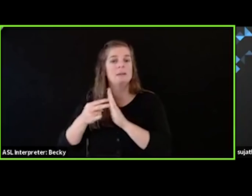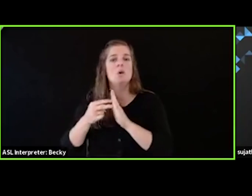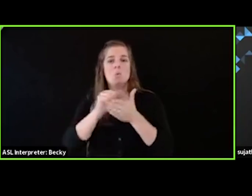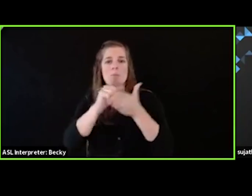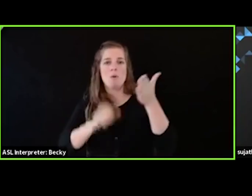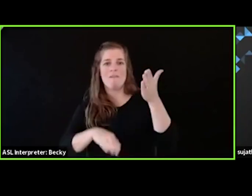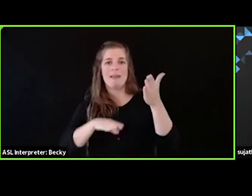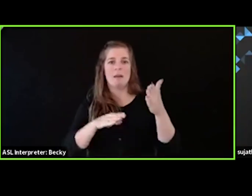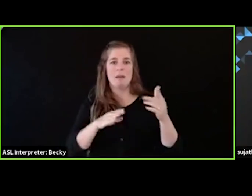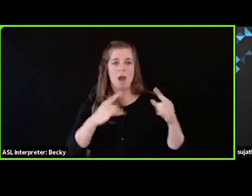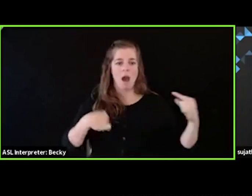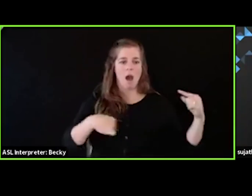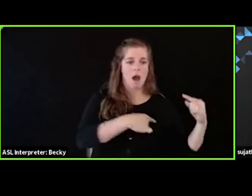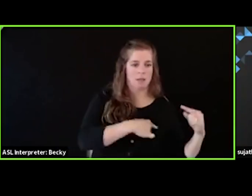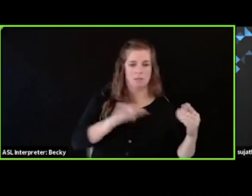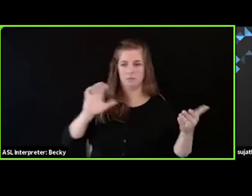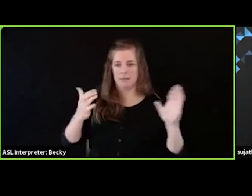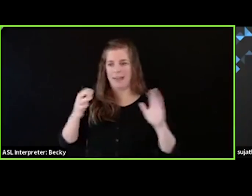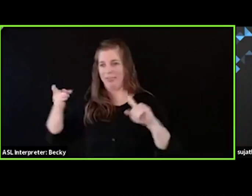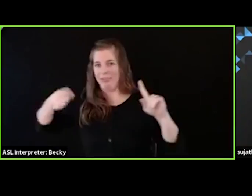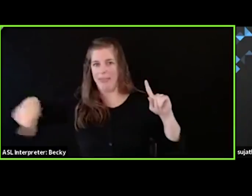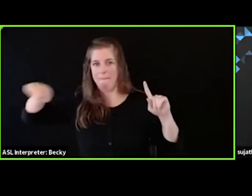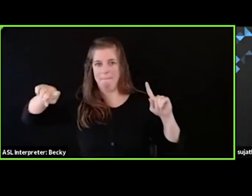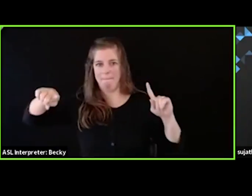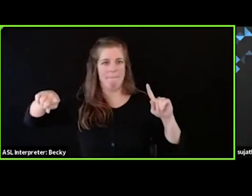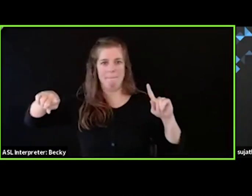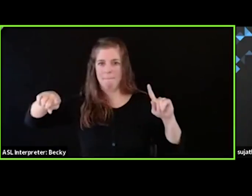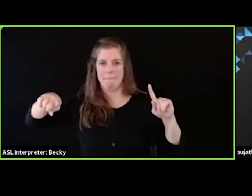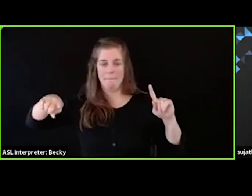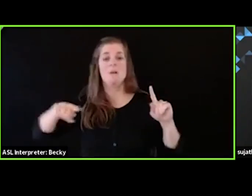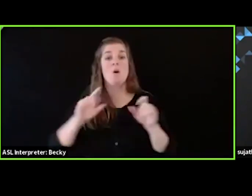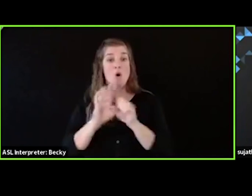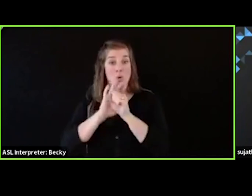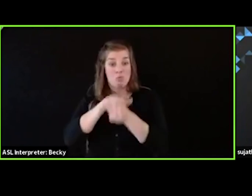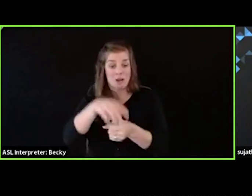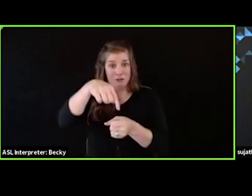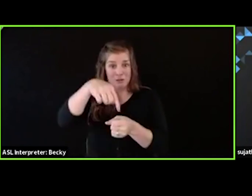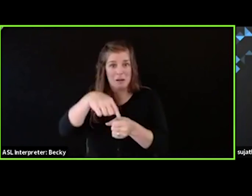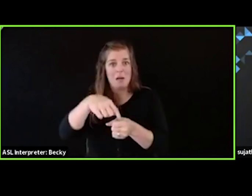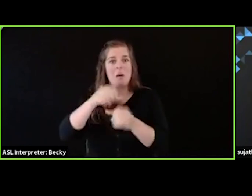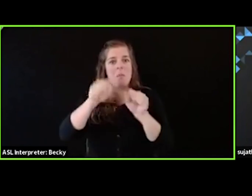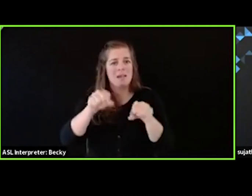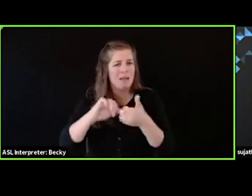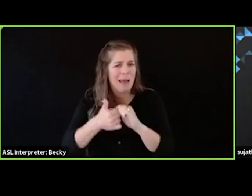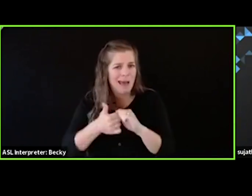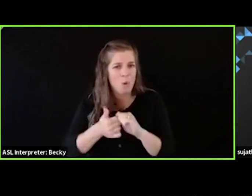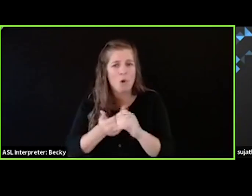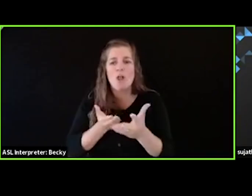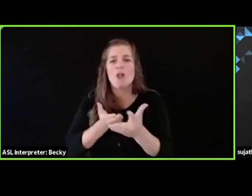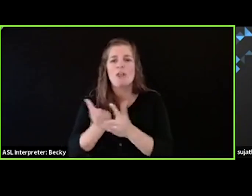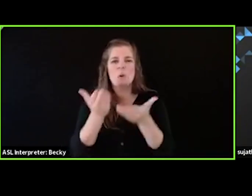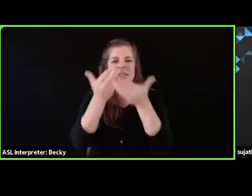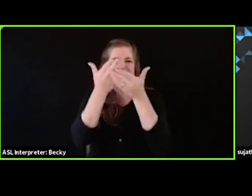and them, and really understanding that oppression has been possible through divide and conquer, which at its base